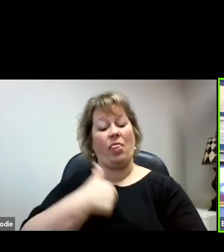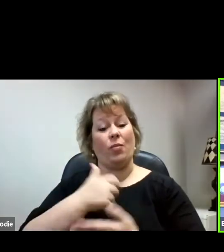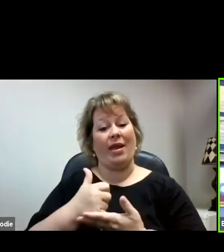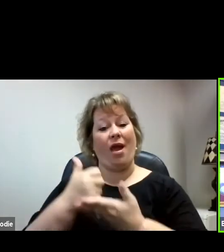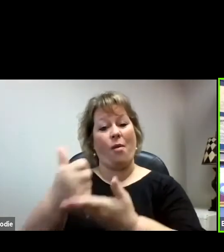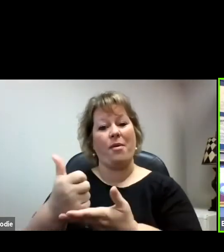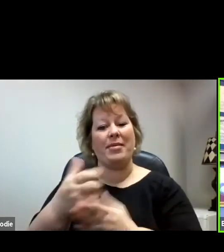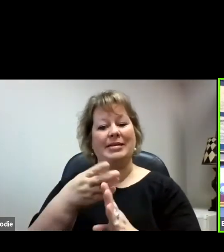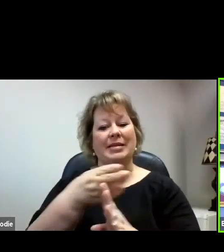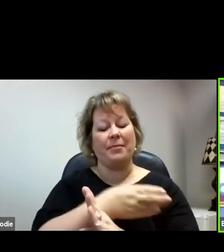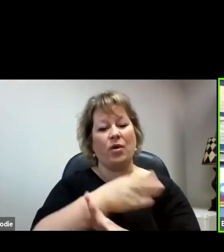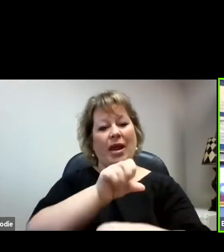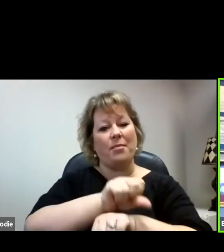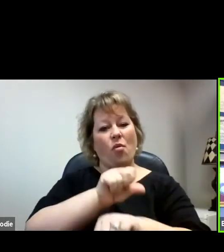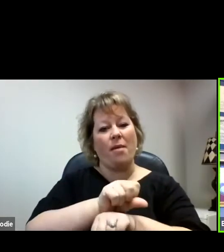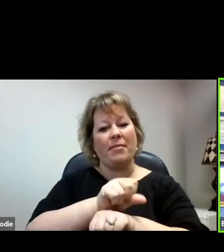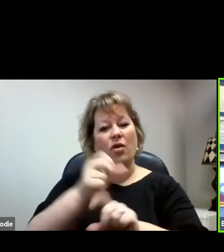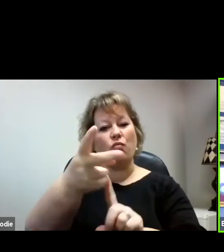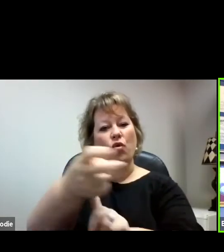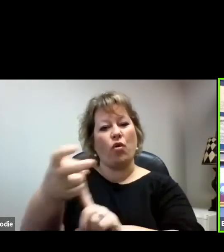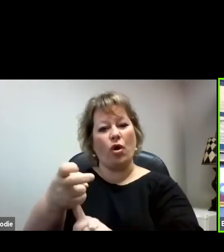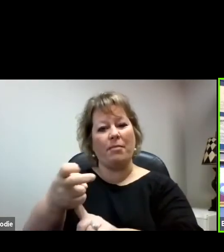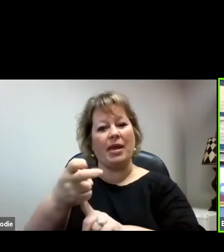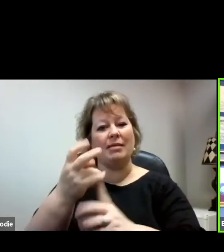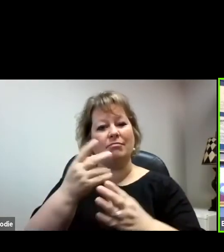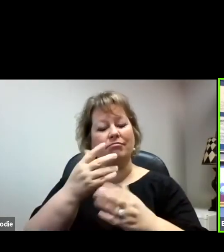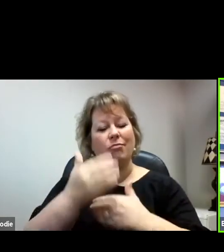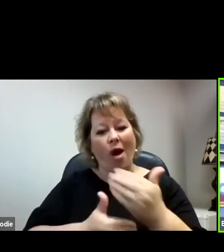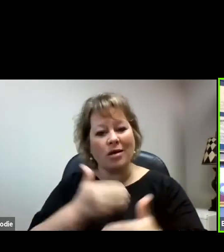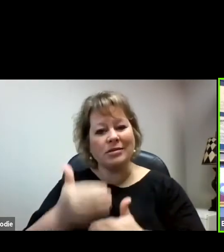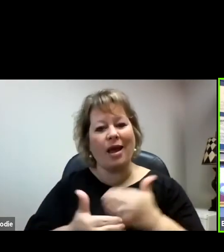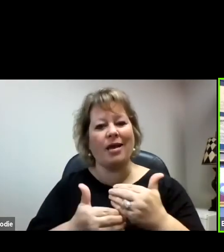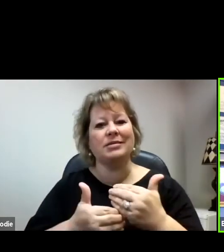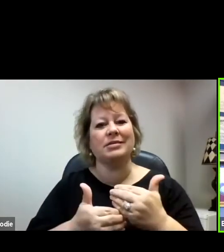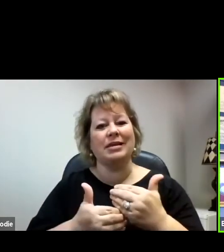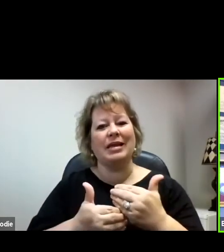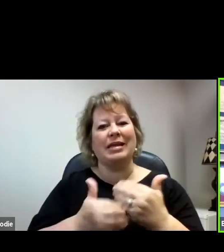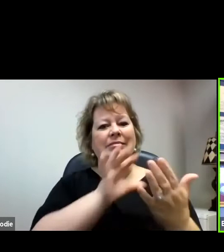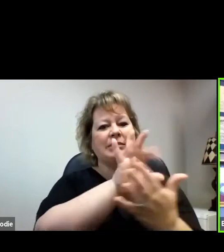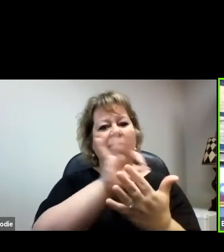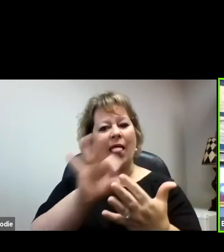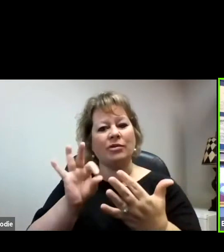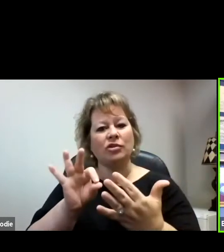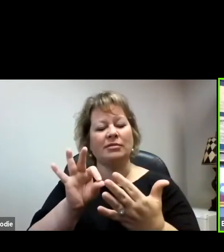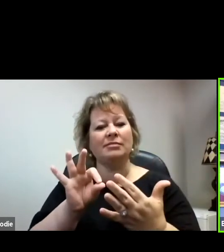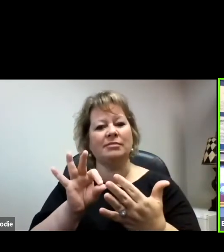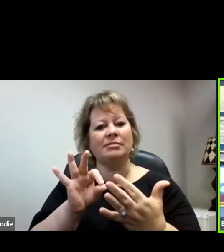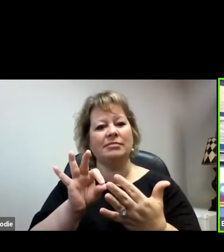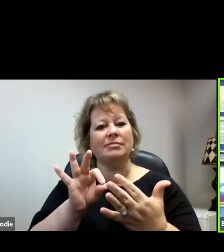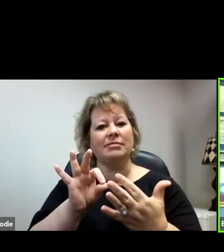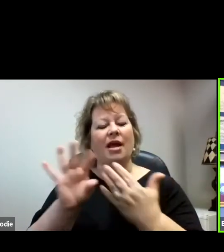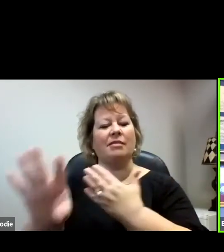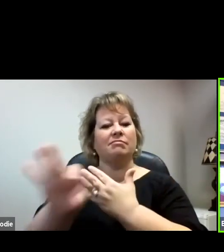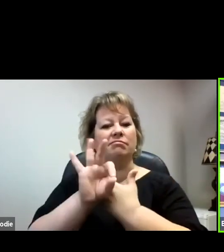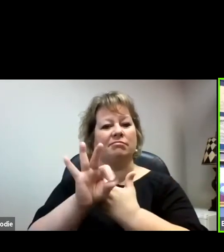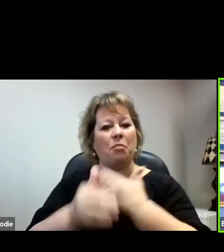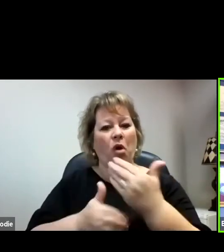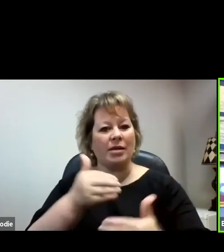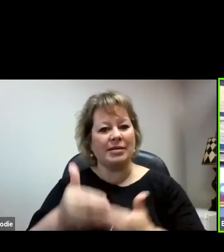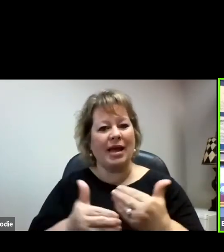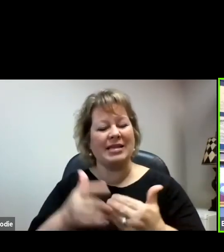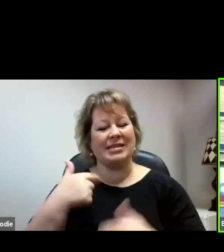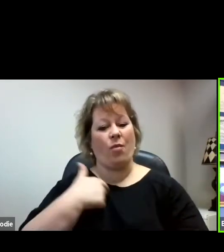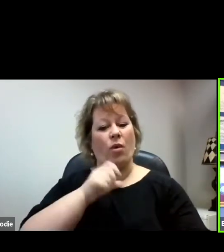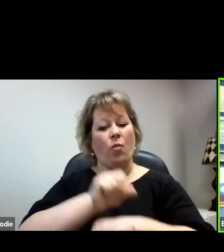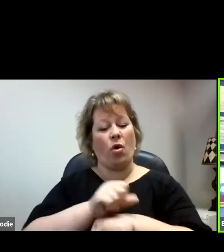pre-employment recruiting processes, selection systems. And this is where we work very closely with the career centers and